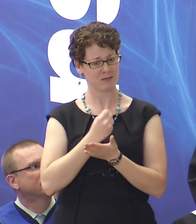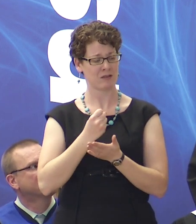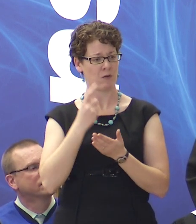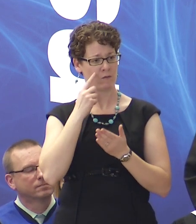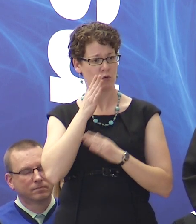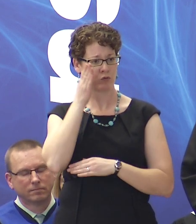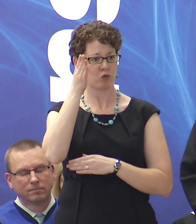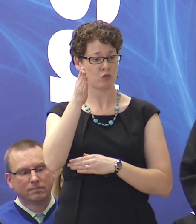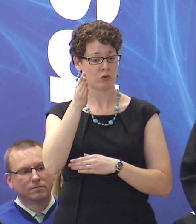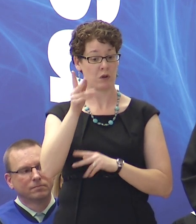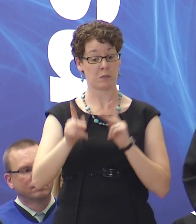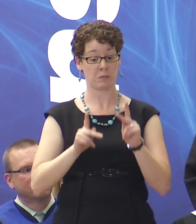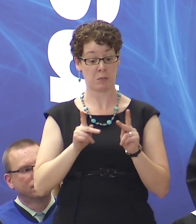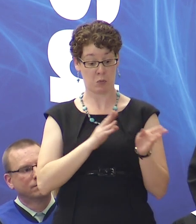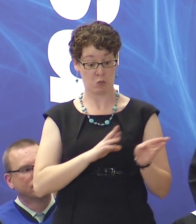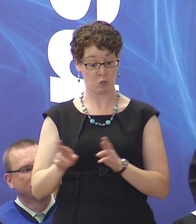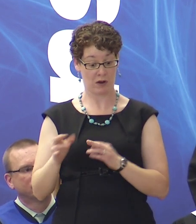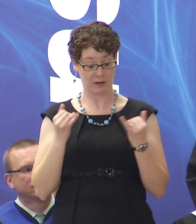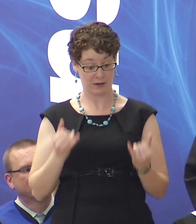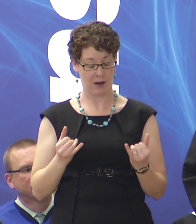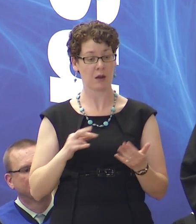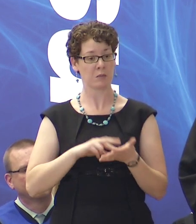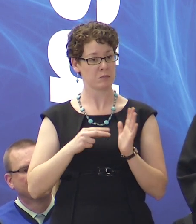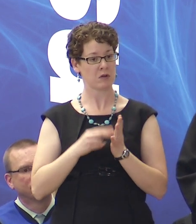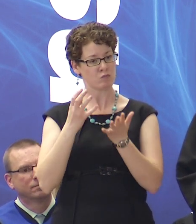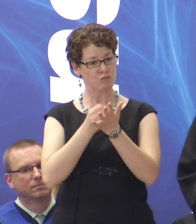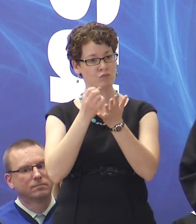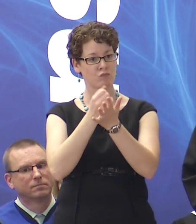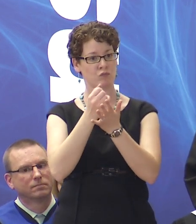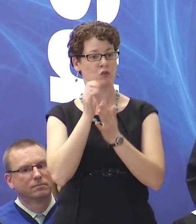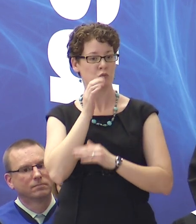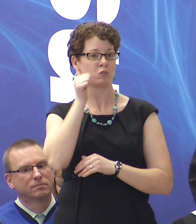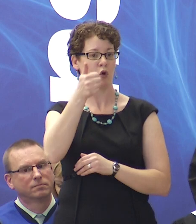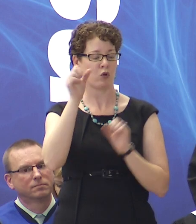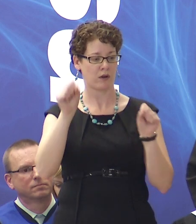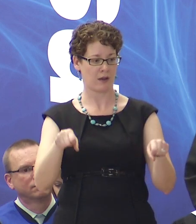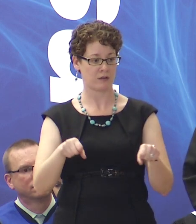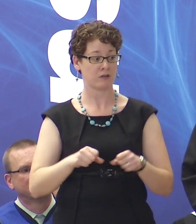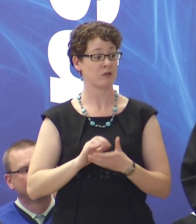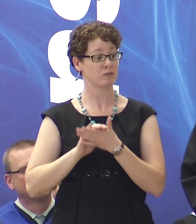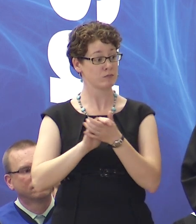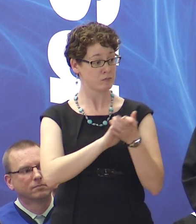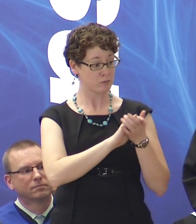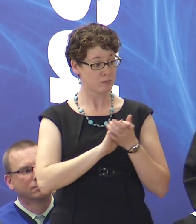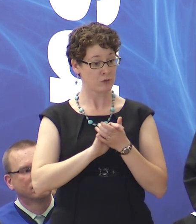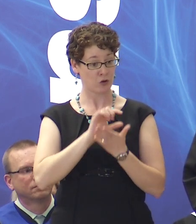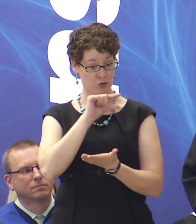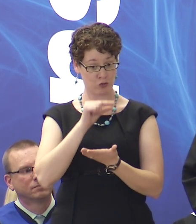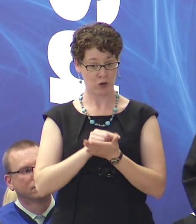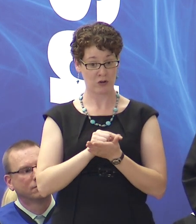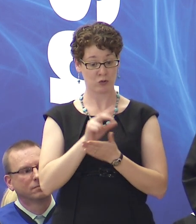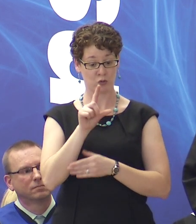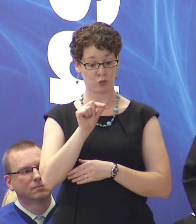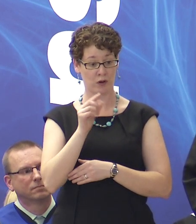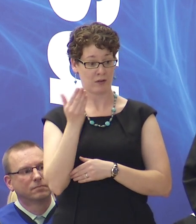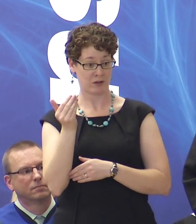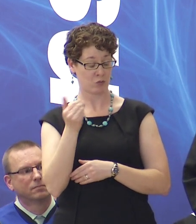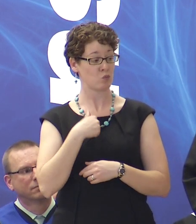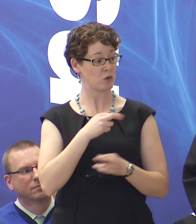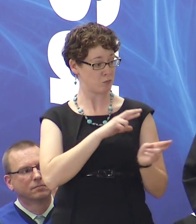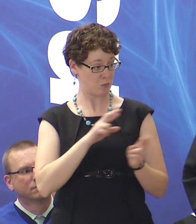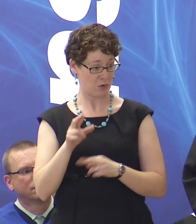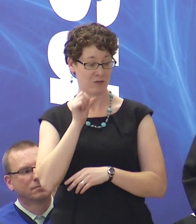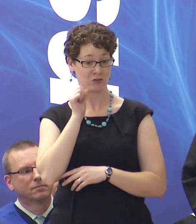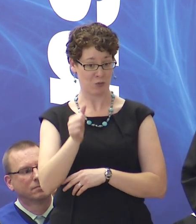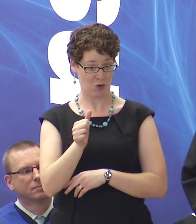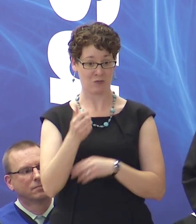belongs to those who prepare for it today. So congratulations, fellow graduates. We have indeed prepared for